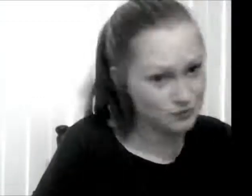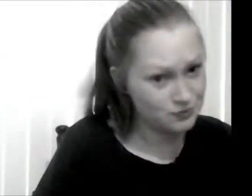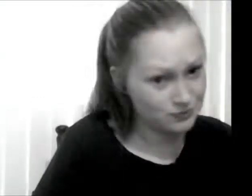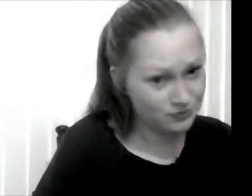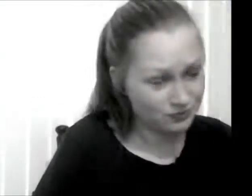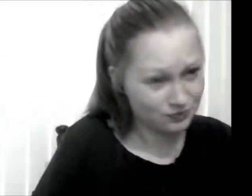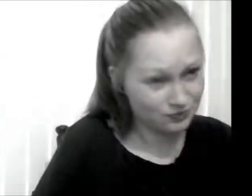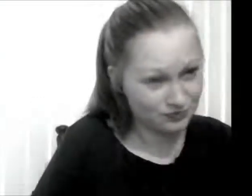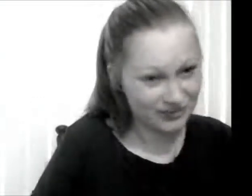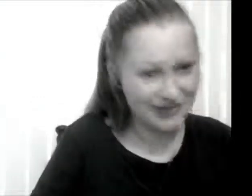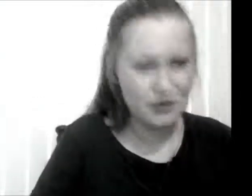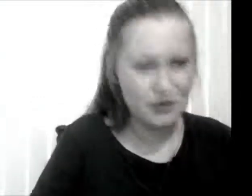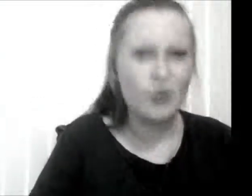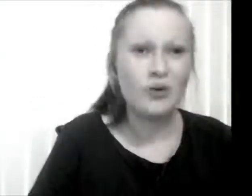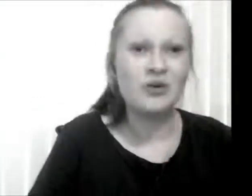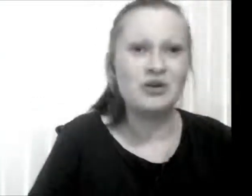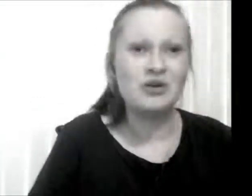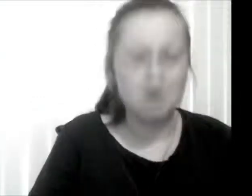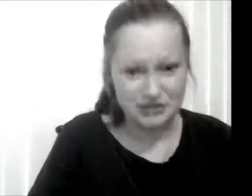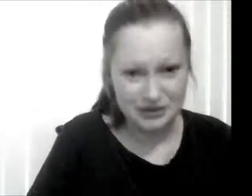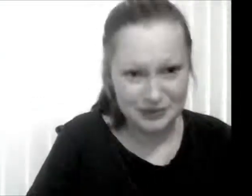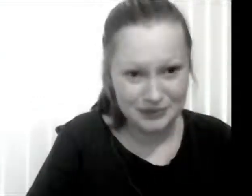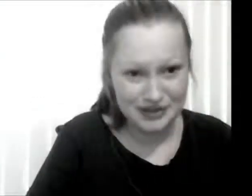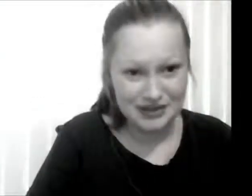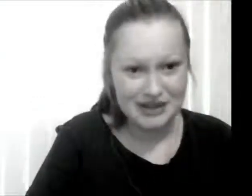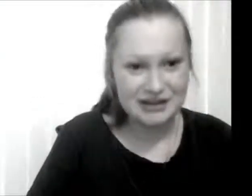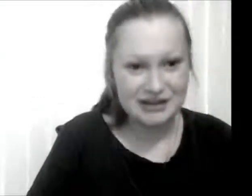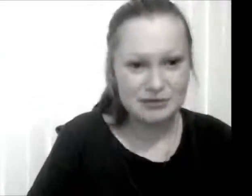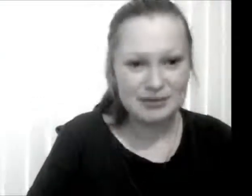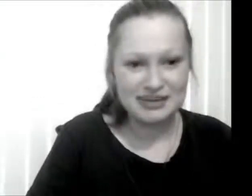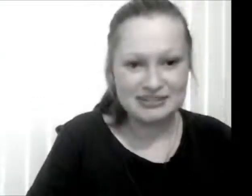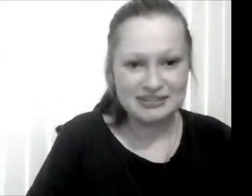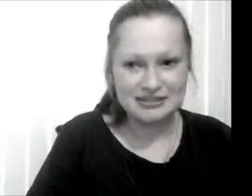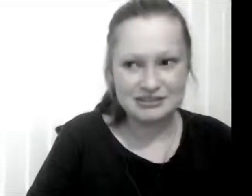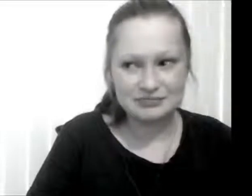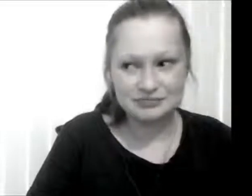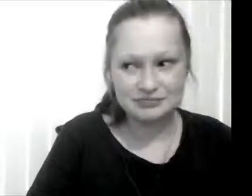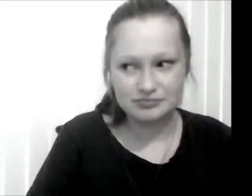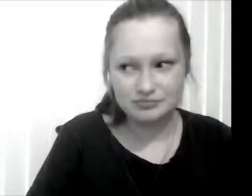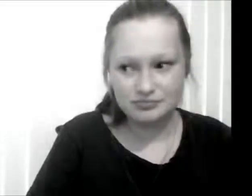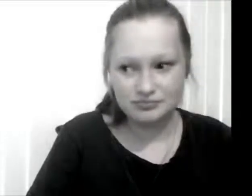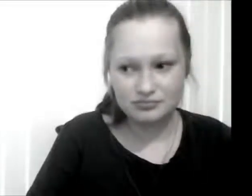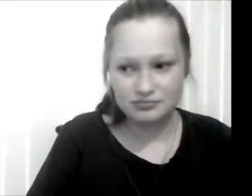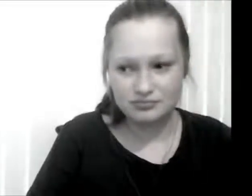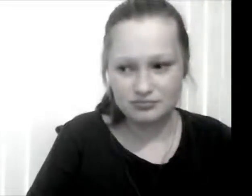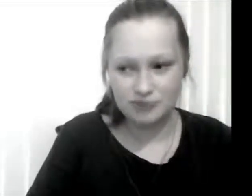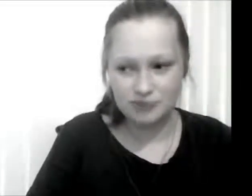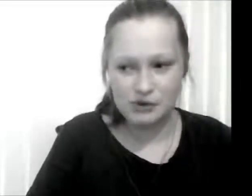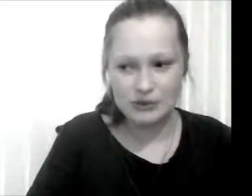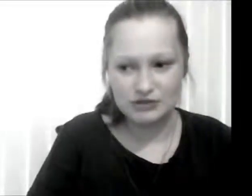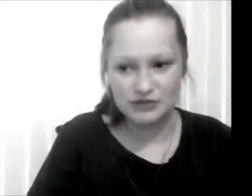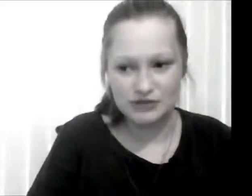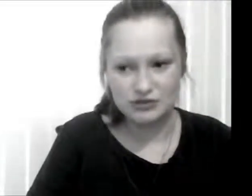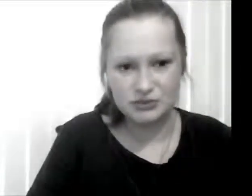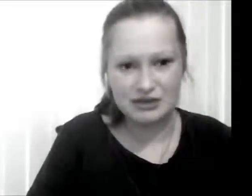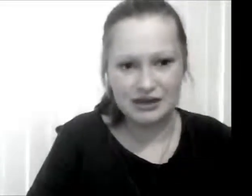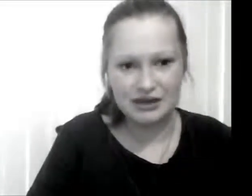or a museum and I'll probably need to throw a wheelchair for just one day.